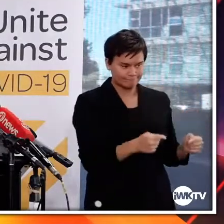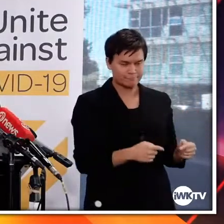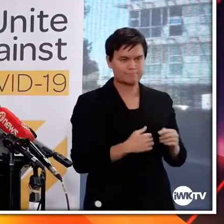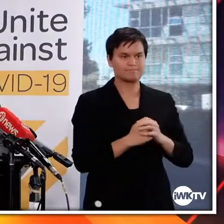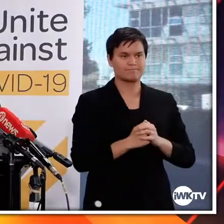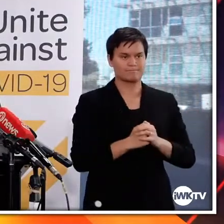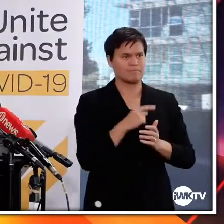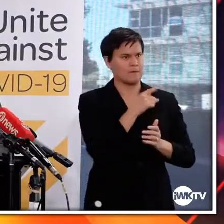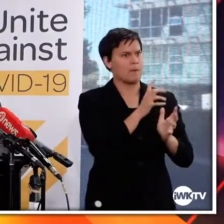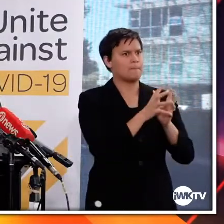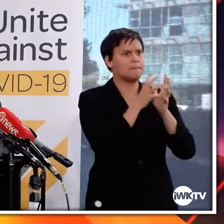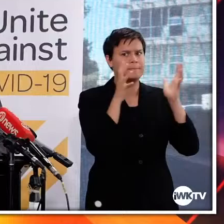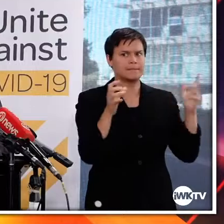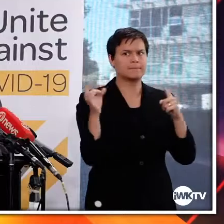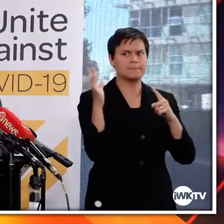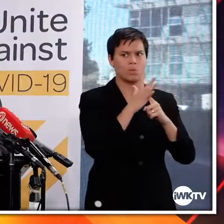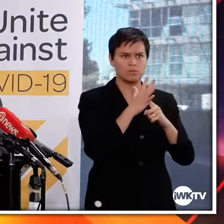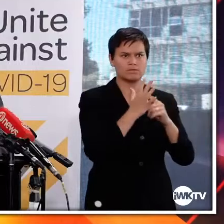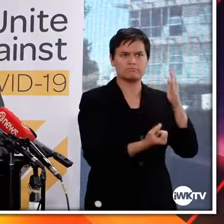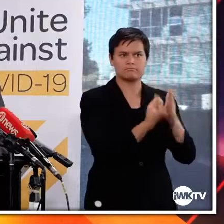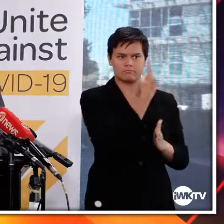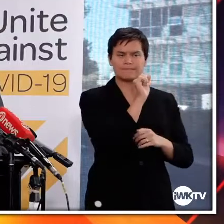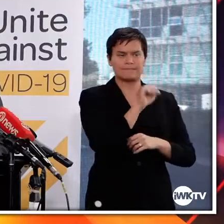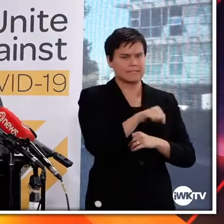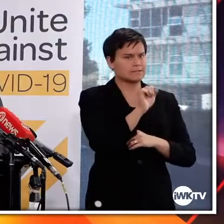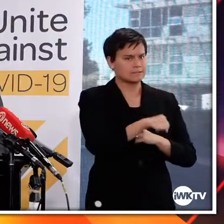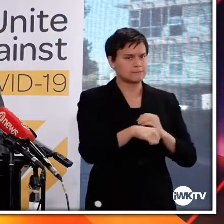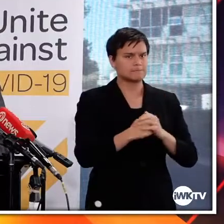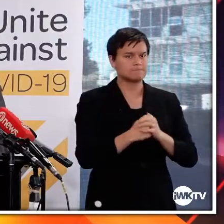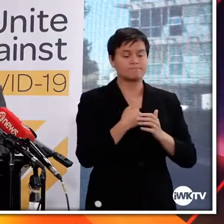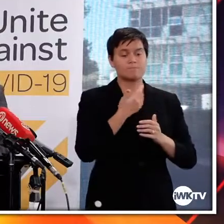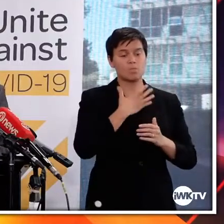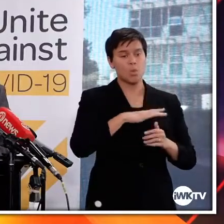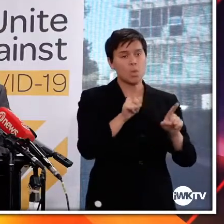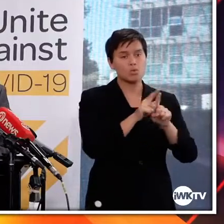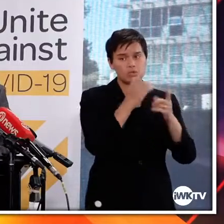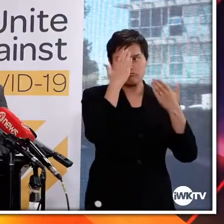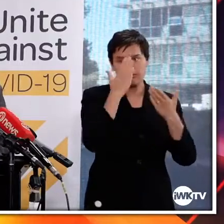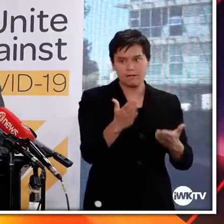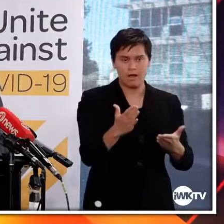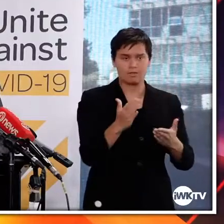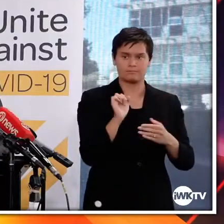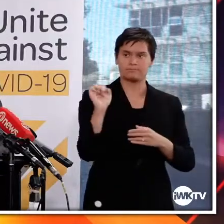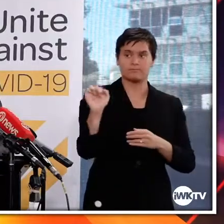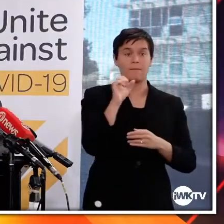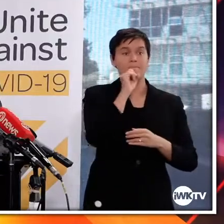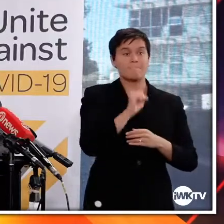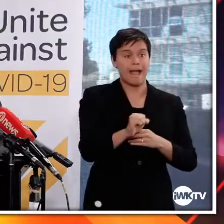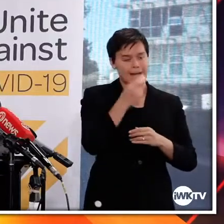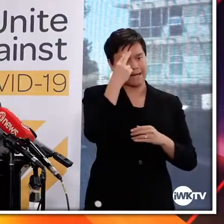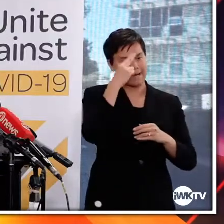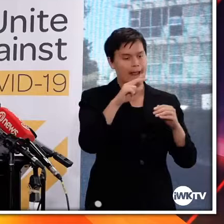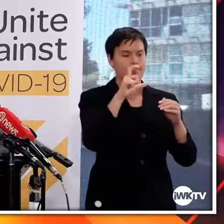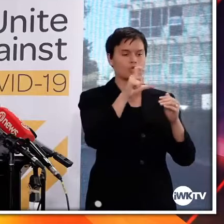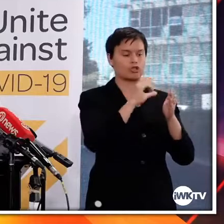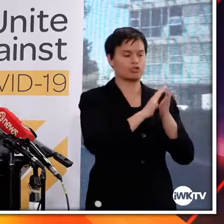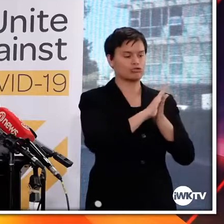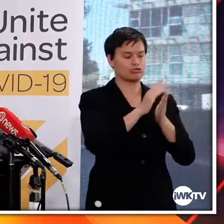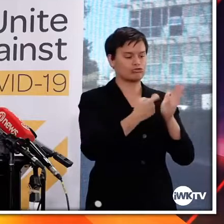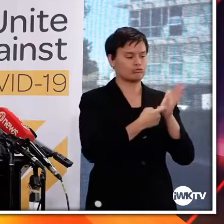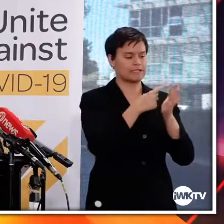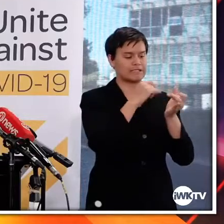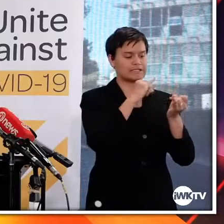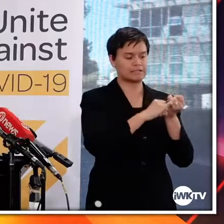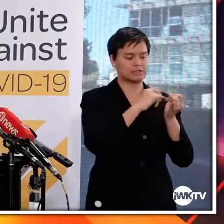in that response. I do want to recognise the work of Chris and his team at Medsafe, our country's medicines regulator,